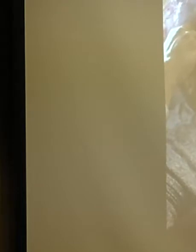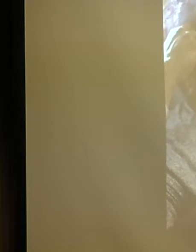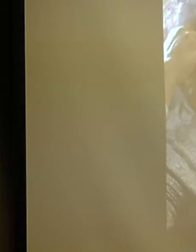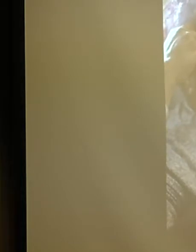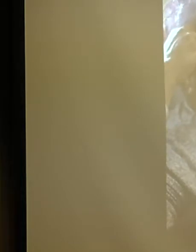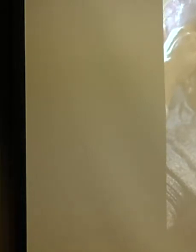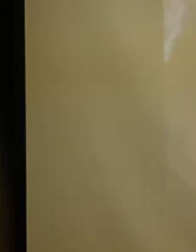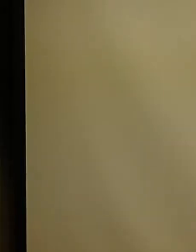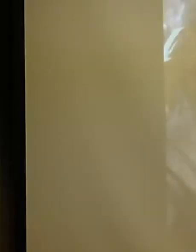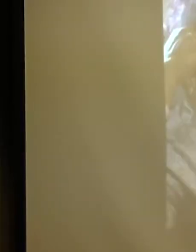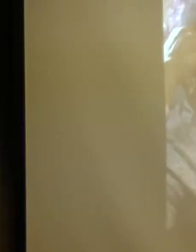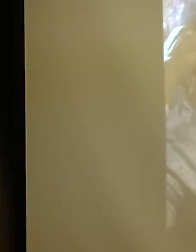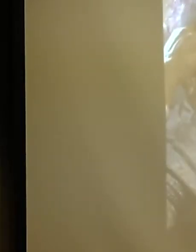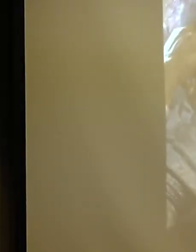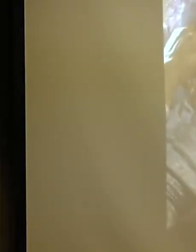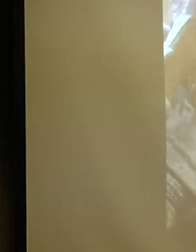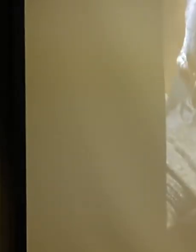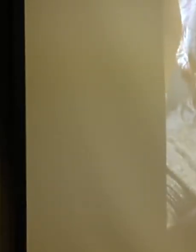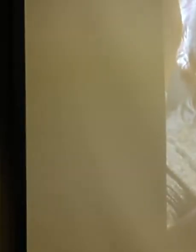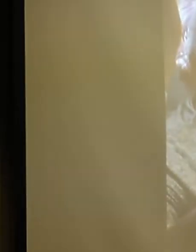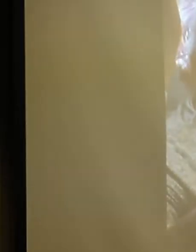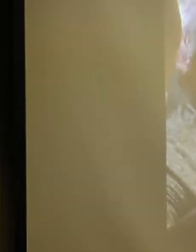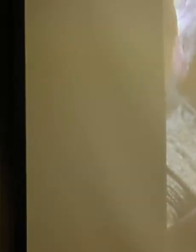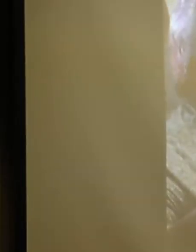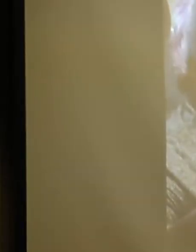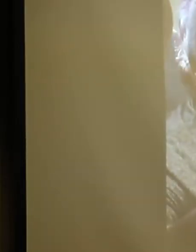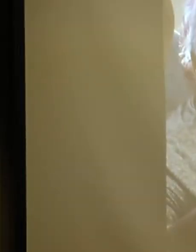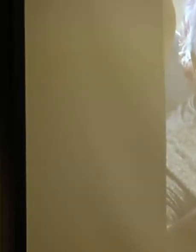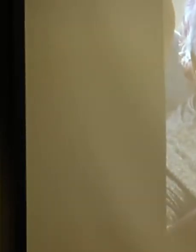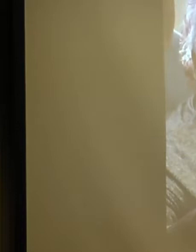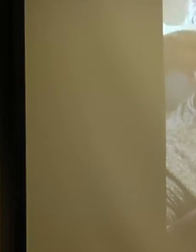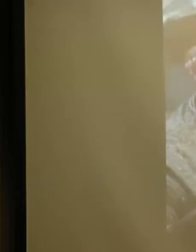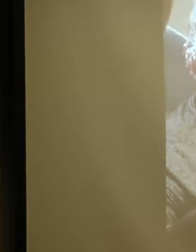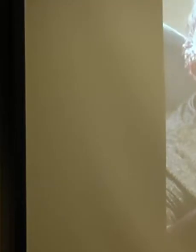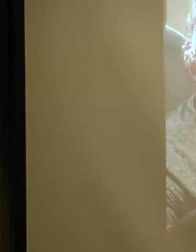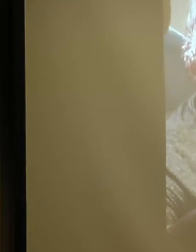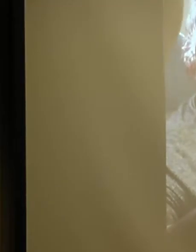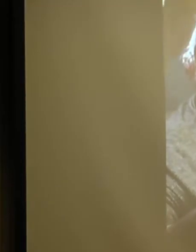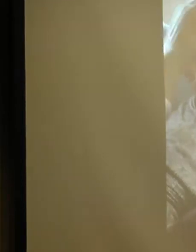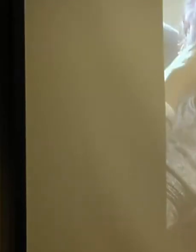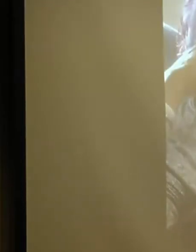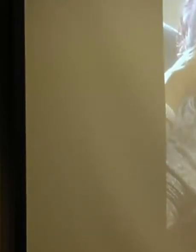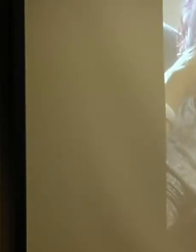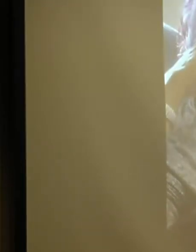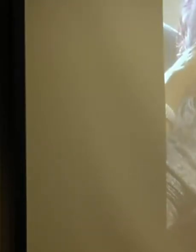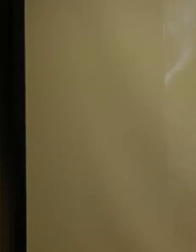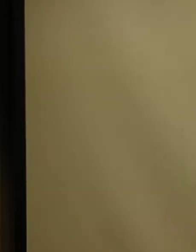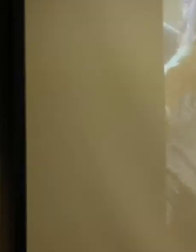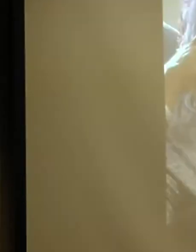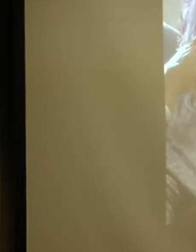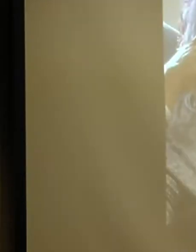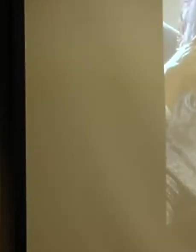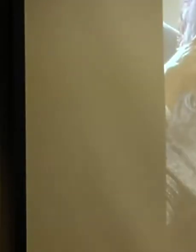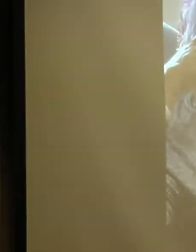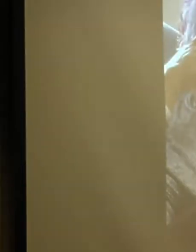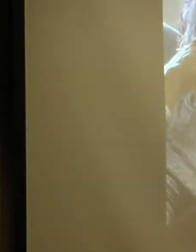worry off a lot of us. Because we sit there and we're gonna, how are we going to deal with? How are we going to do this? Because